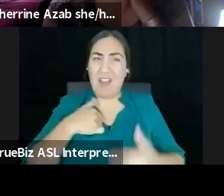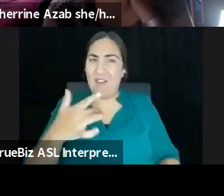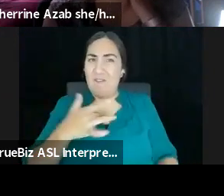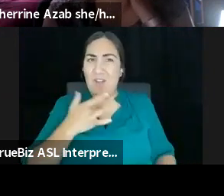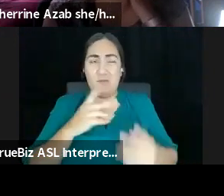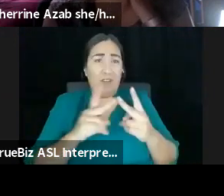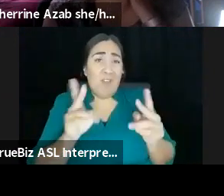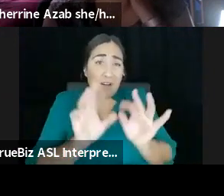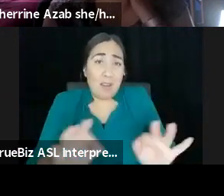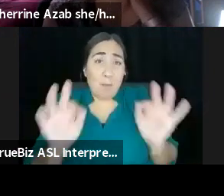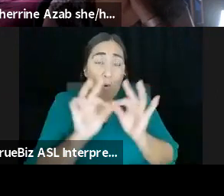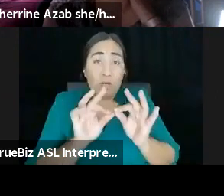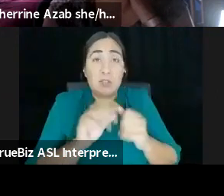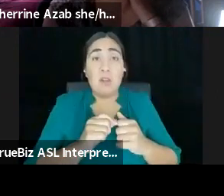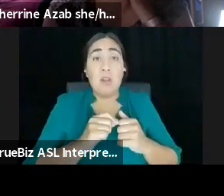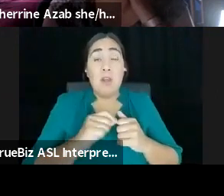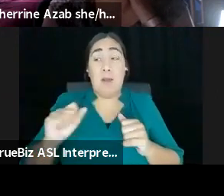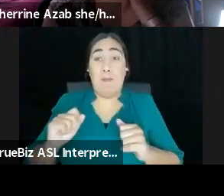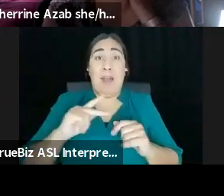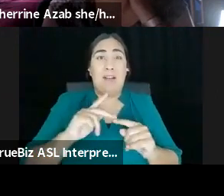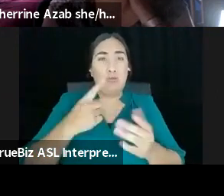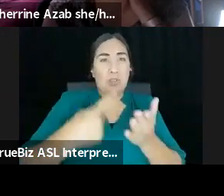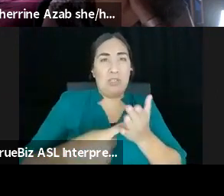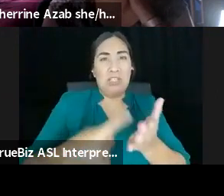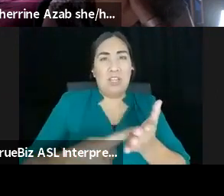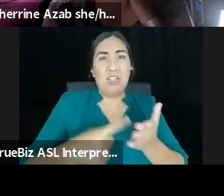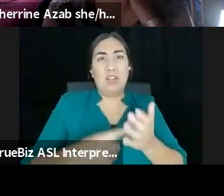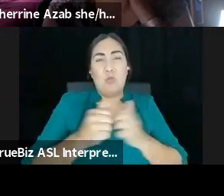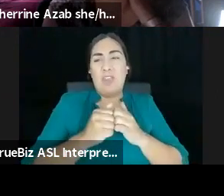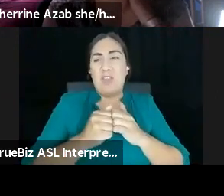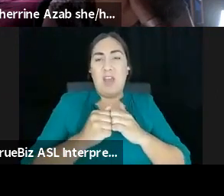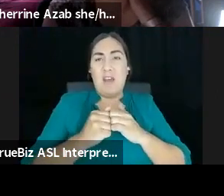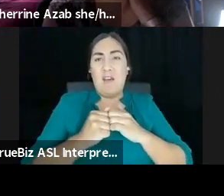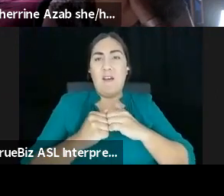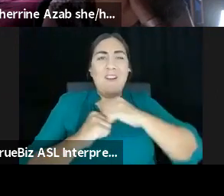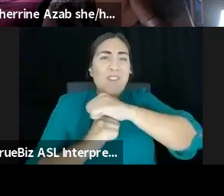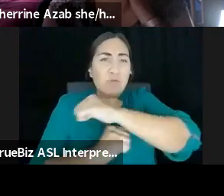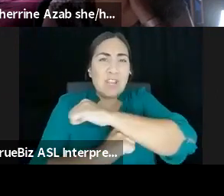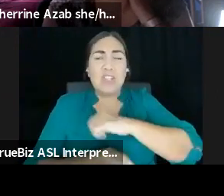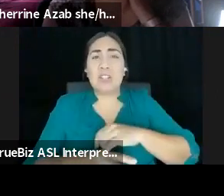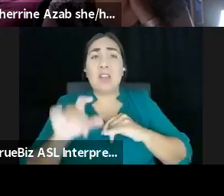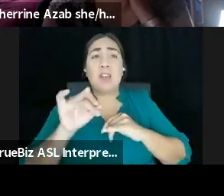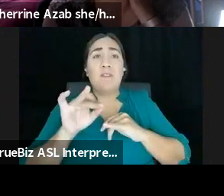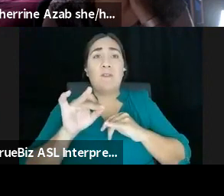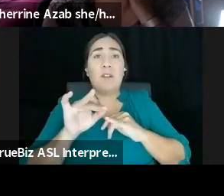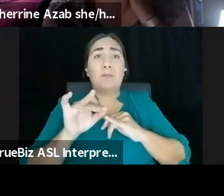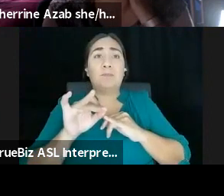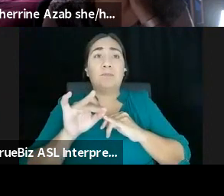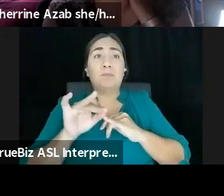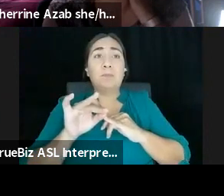I think going back to the discussion with the foundations. If a foundation when they give to an organization